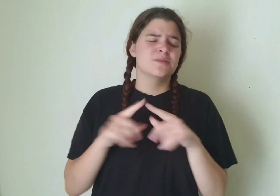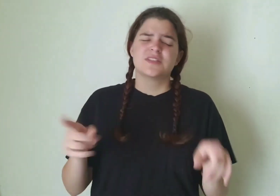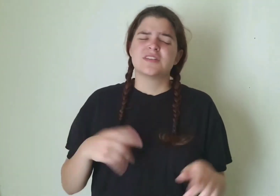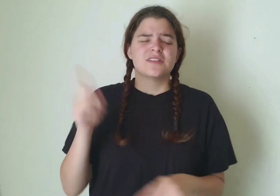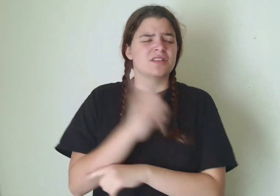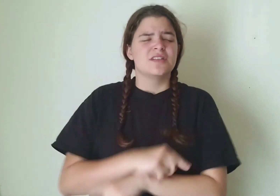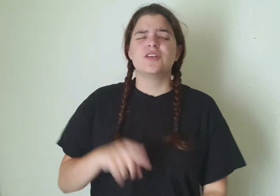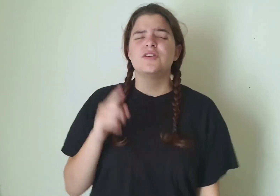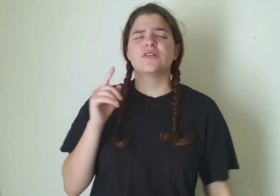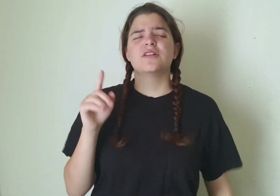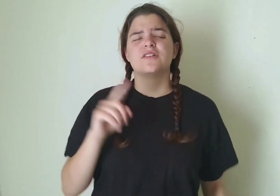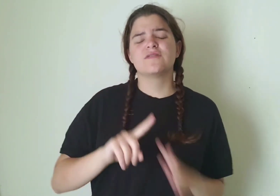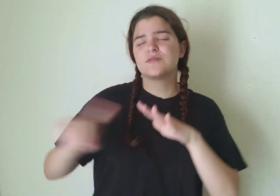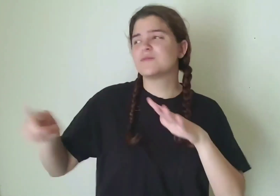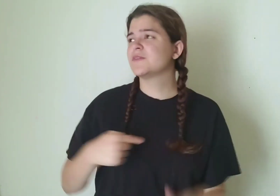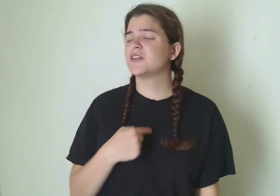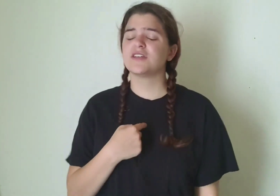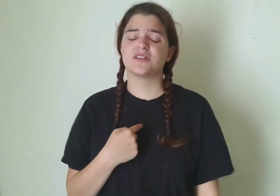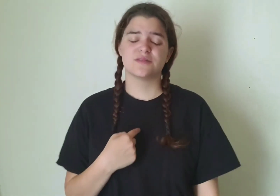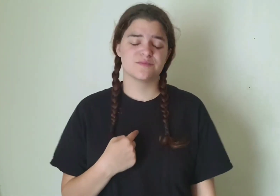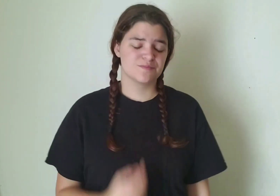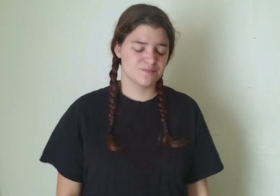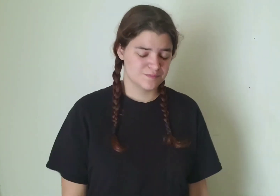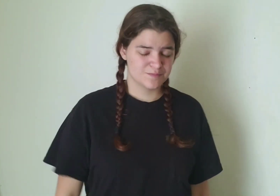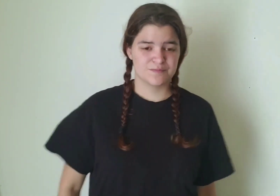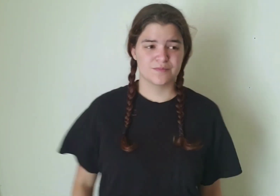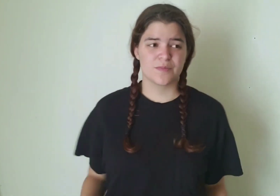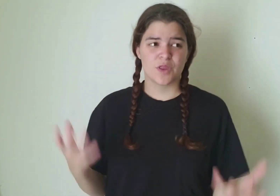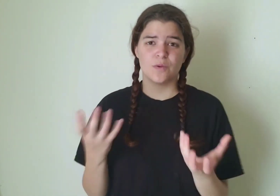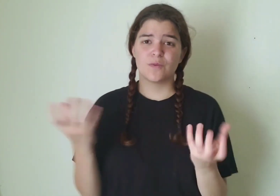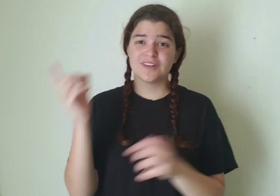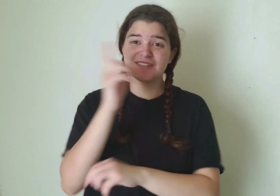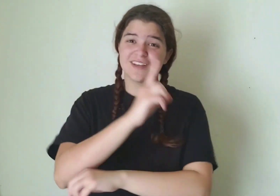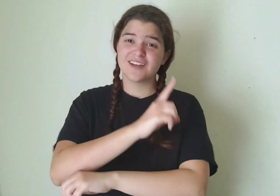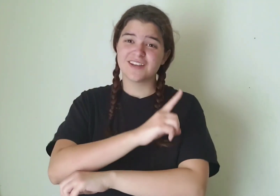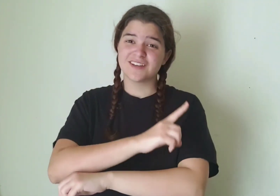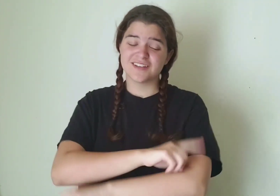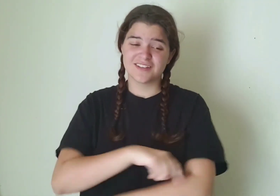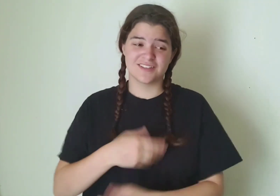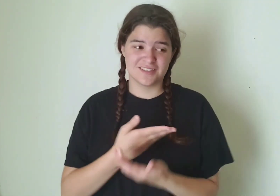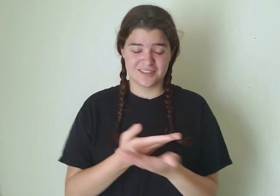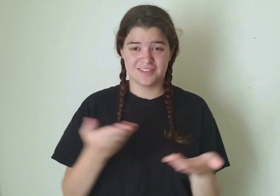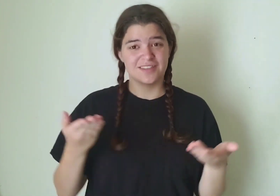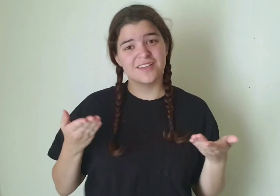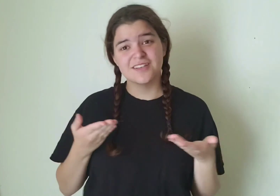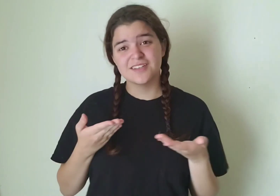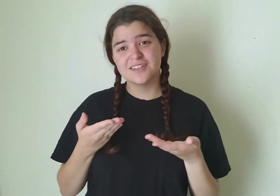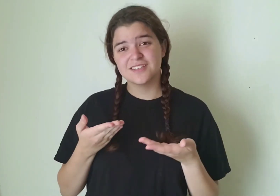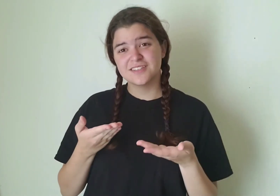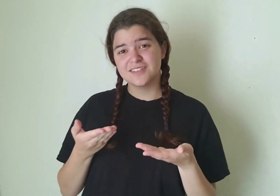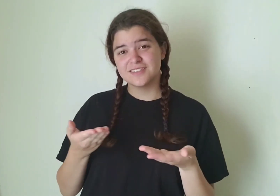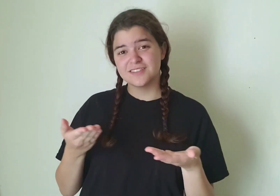besides the day you love me, baby What day is this